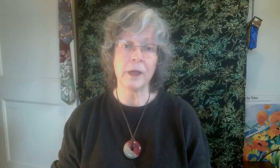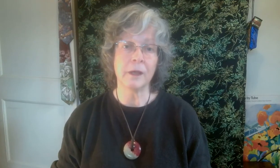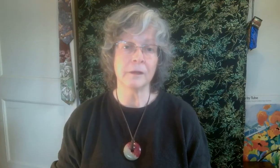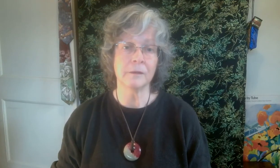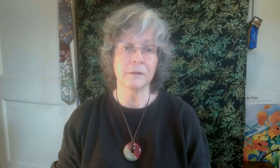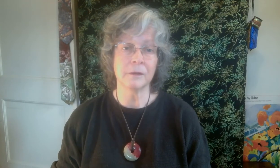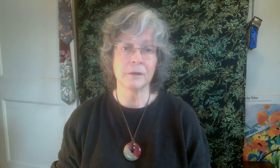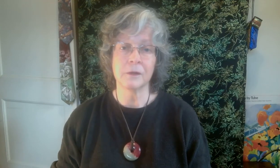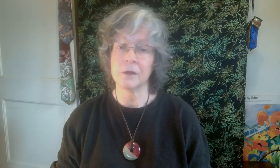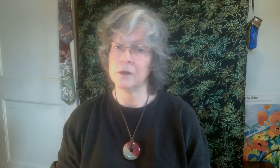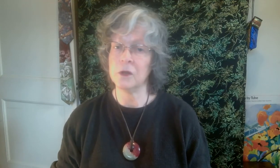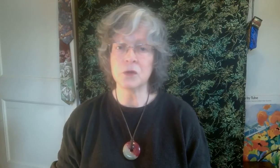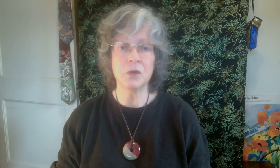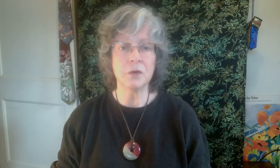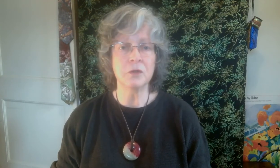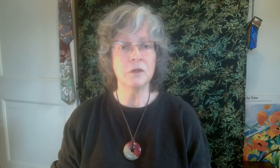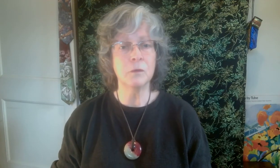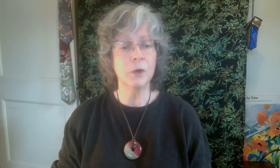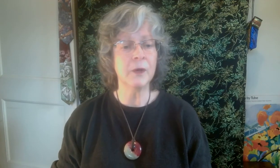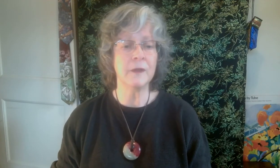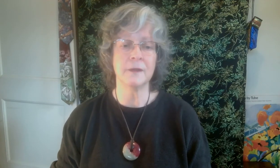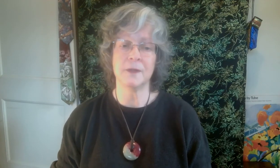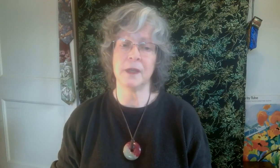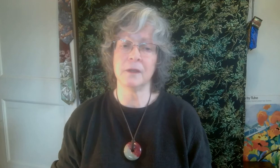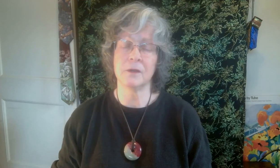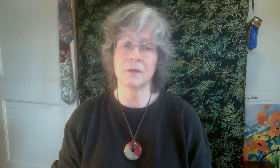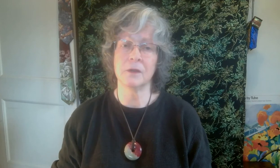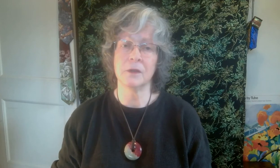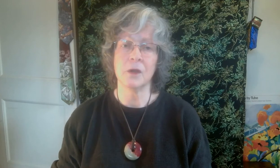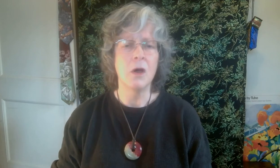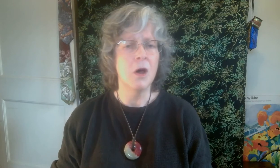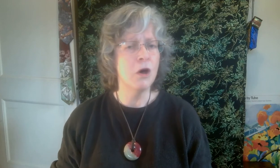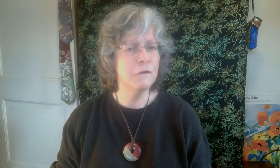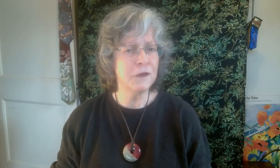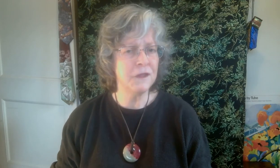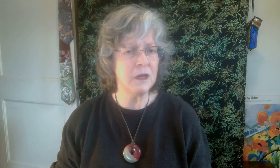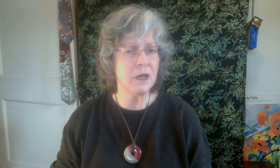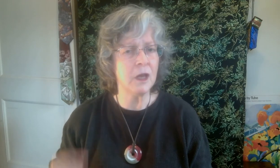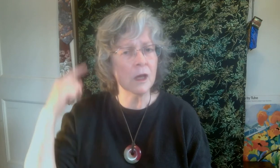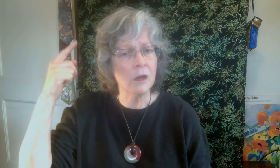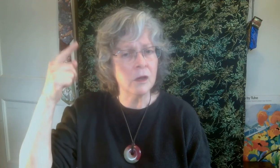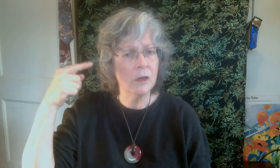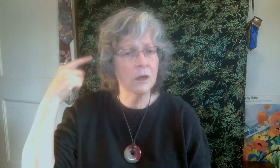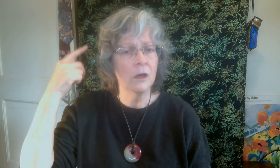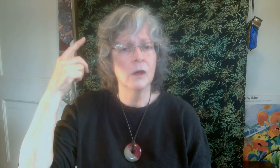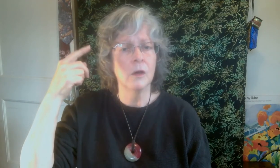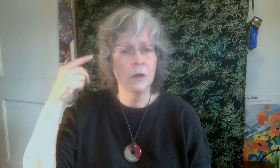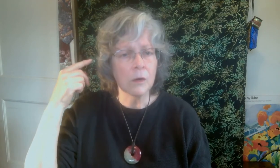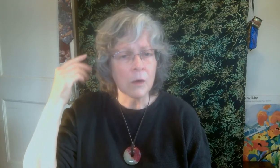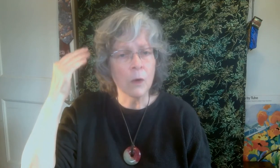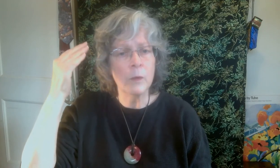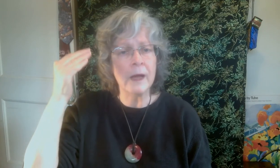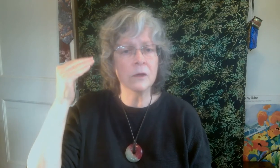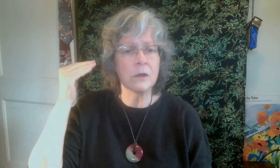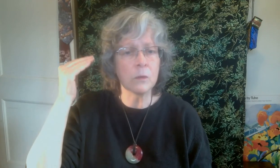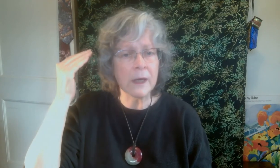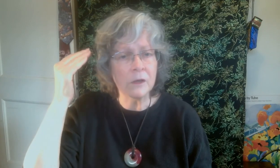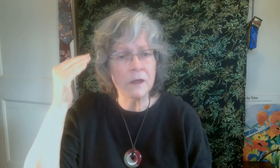Worry. No shortage of worry these days. Overthinking. Around and around on the